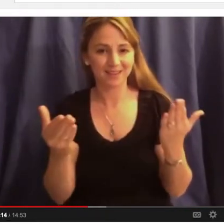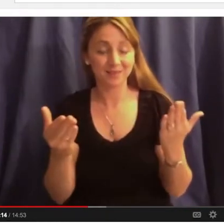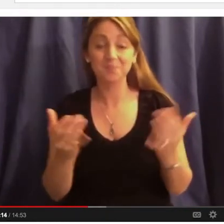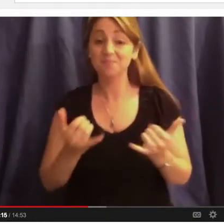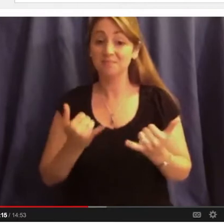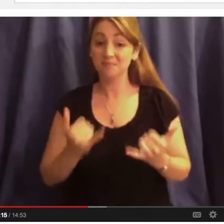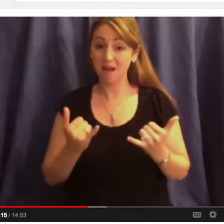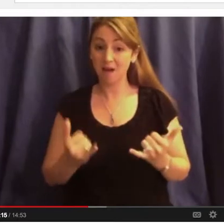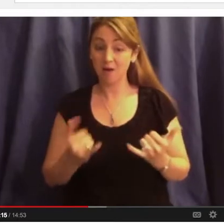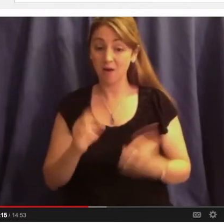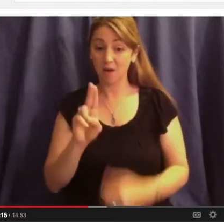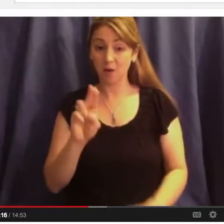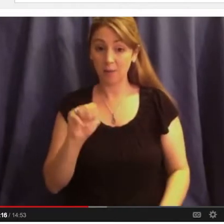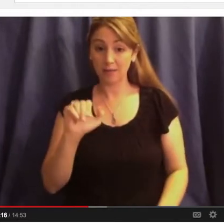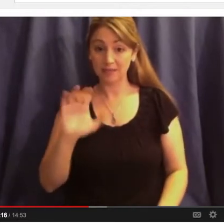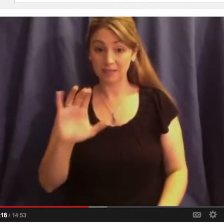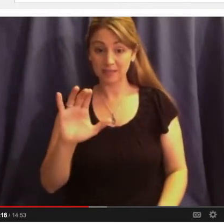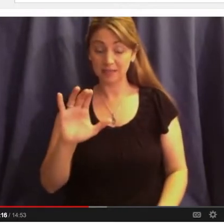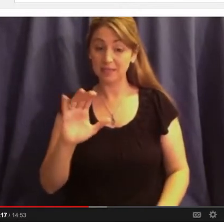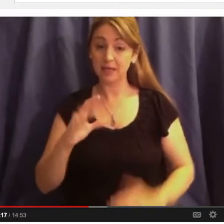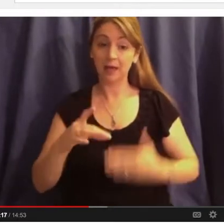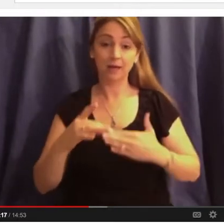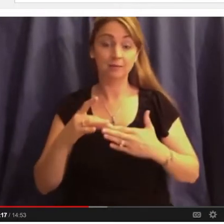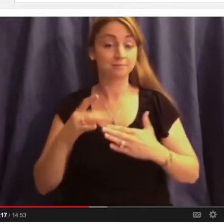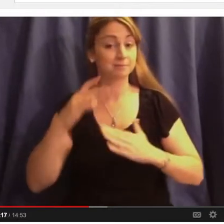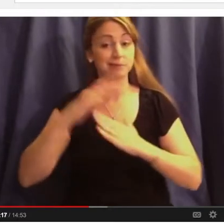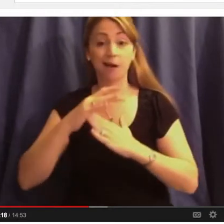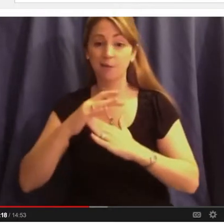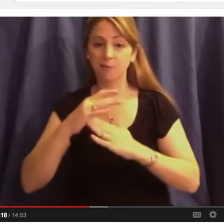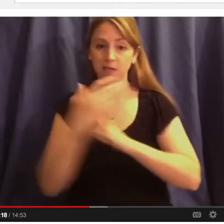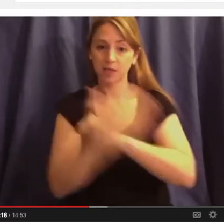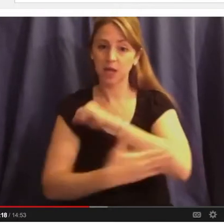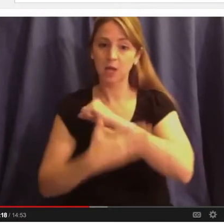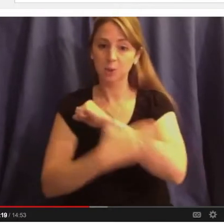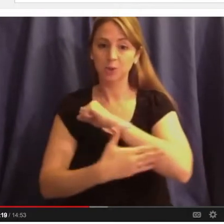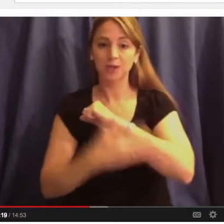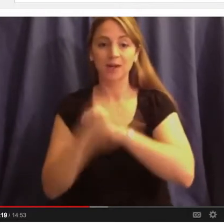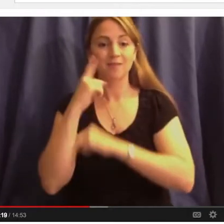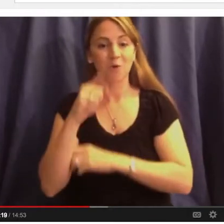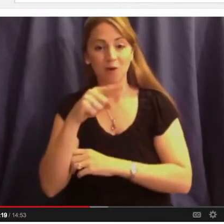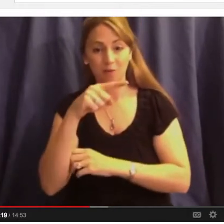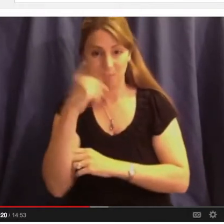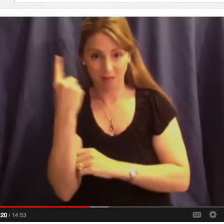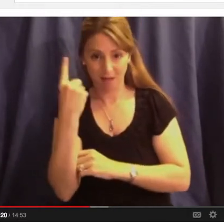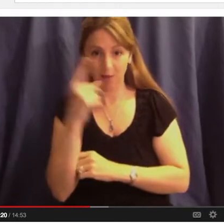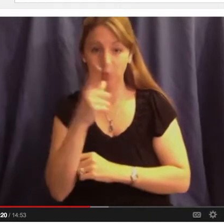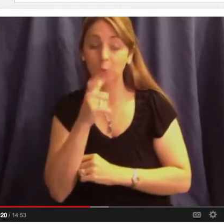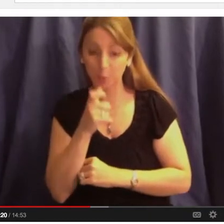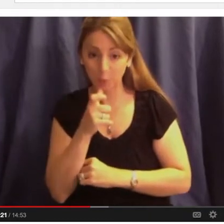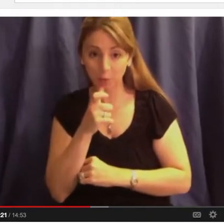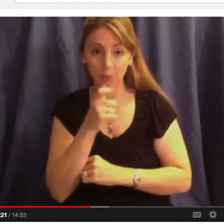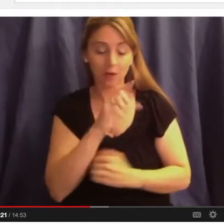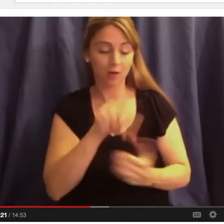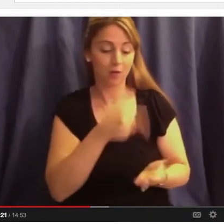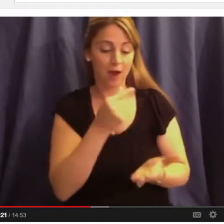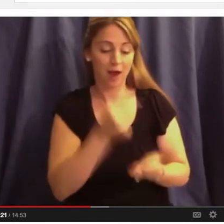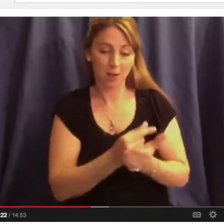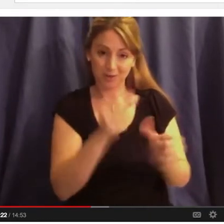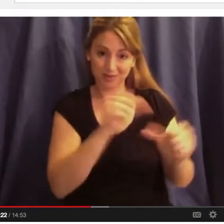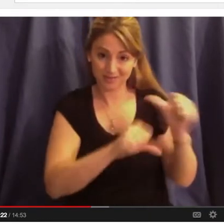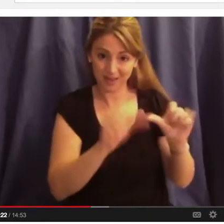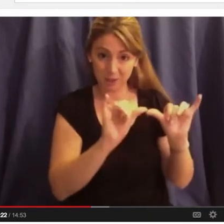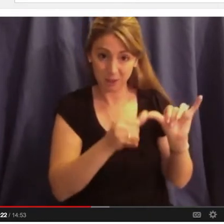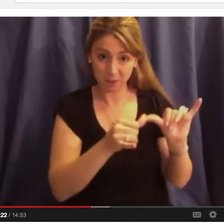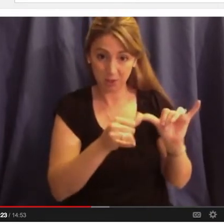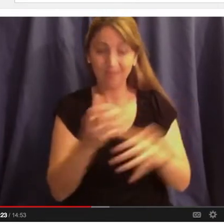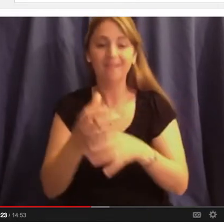in producing African Americans who go on to complete PhDs in science and engineering and MD PhDs? That's a big deal. Give me a hand